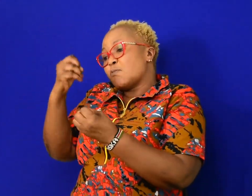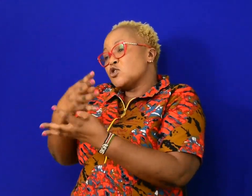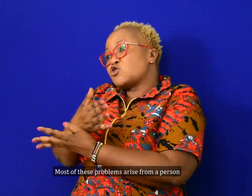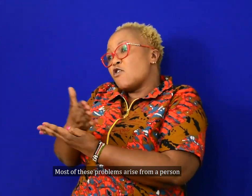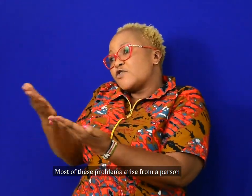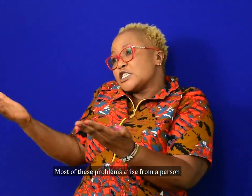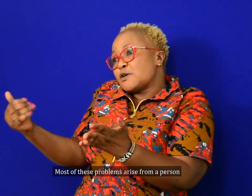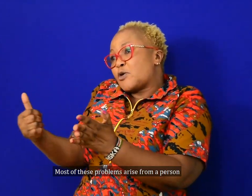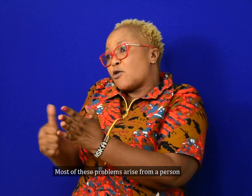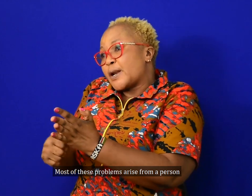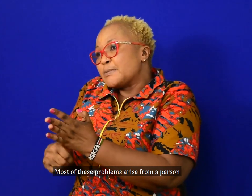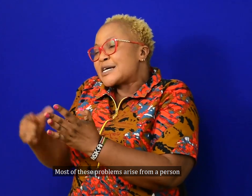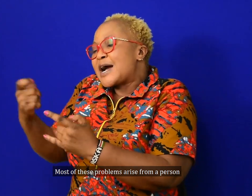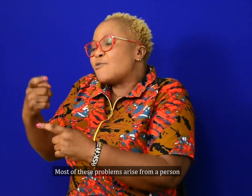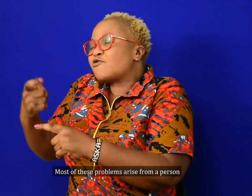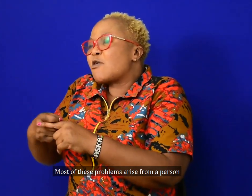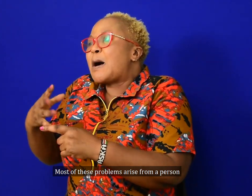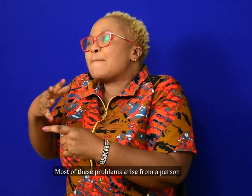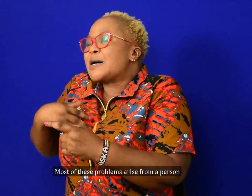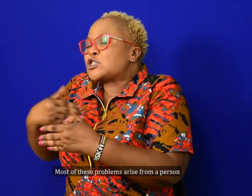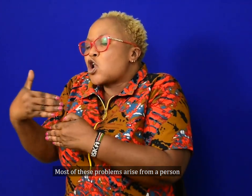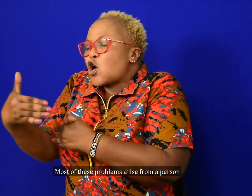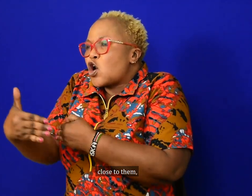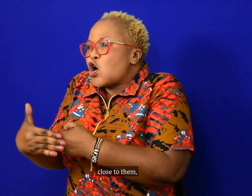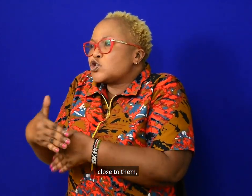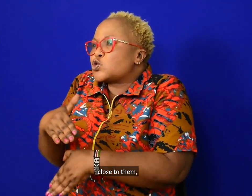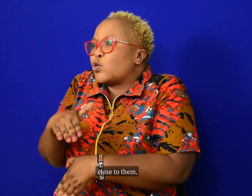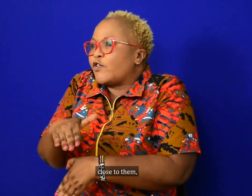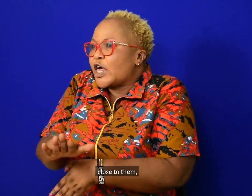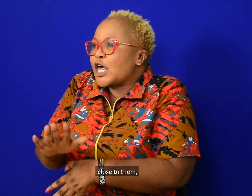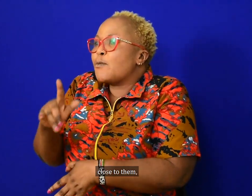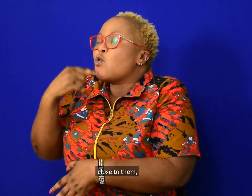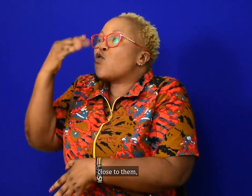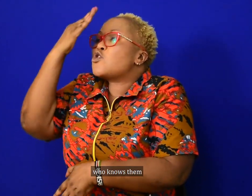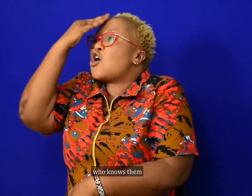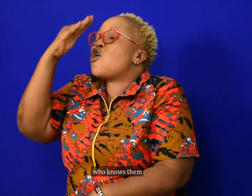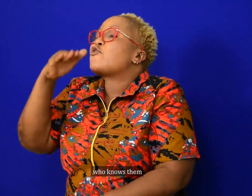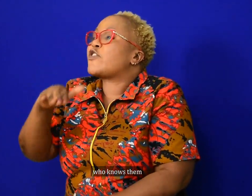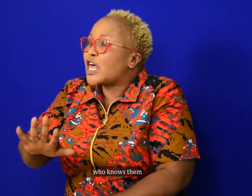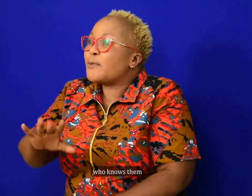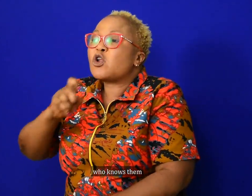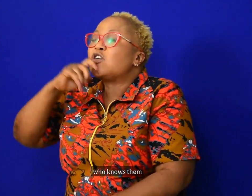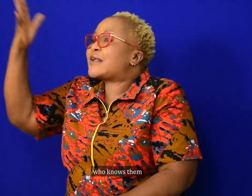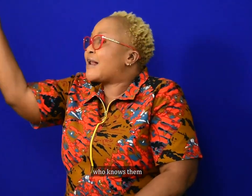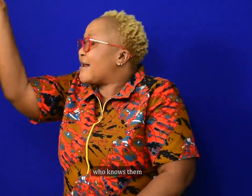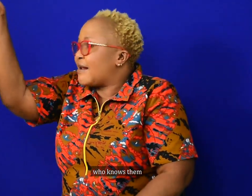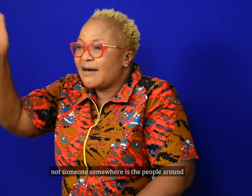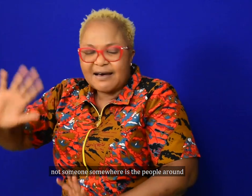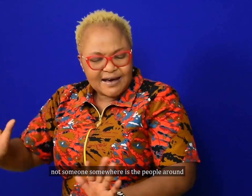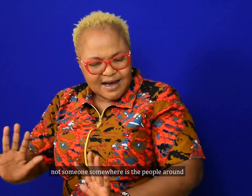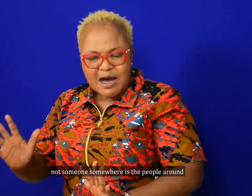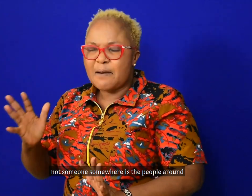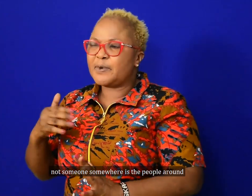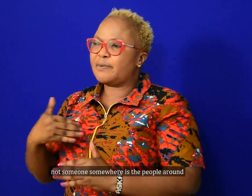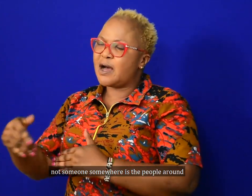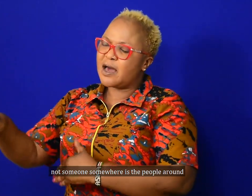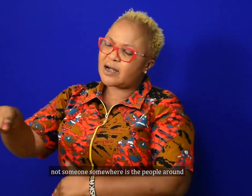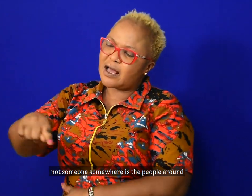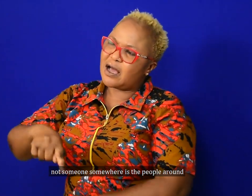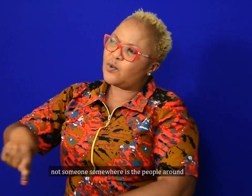Most of these problems arise from a person close to them. Who knows them? Not someone from somewhere. It's